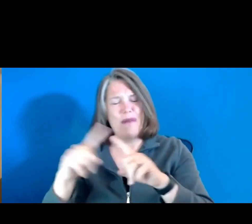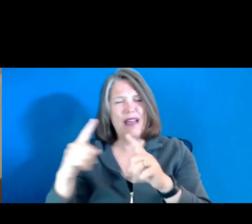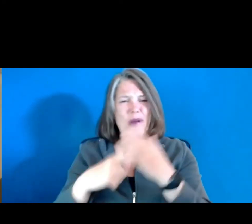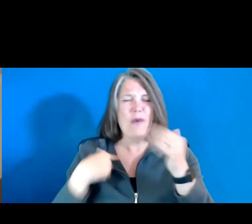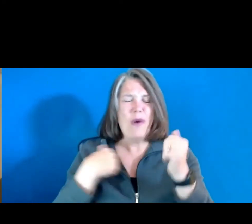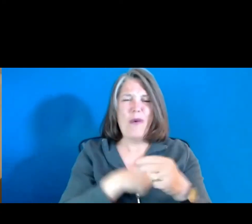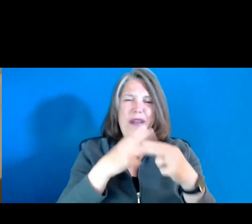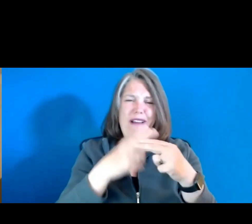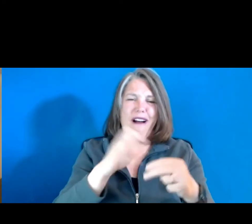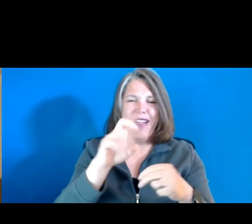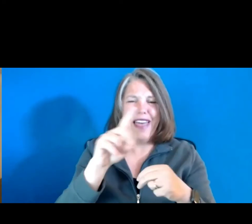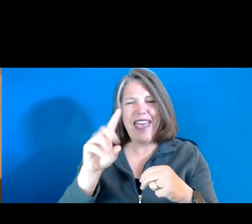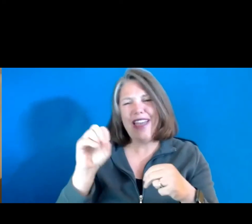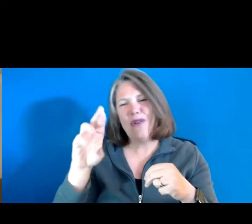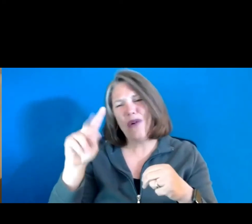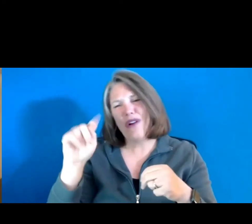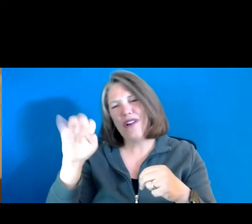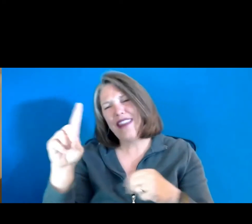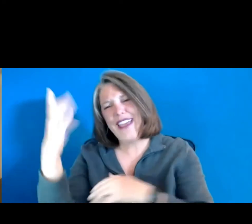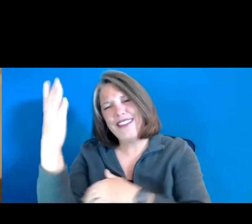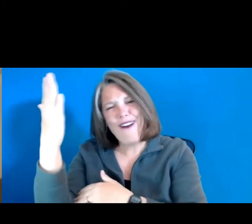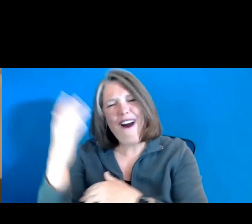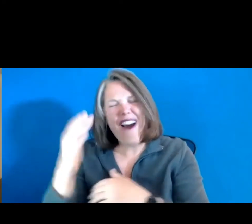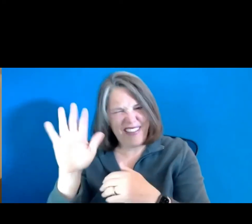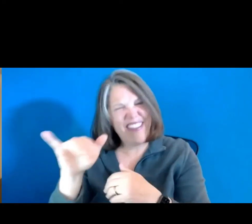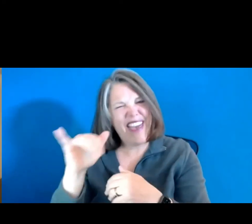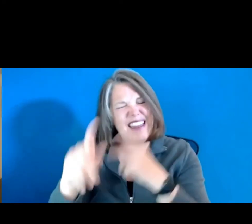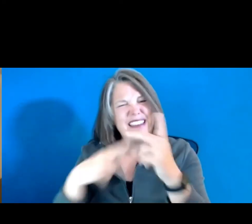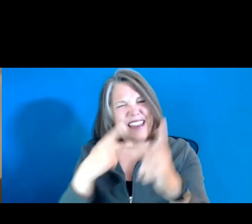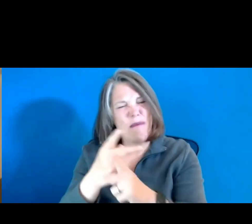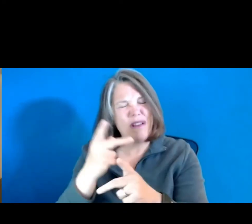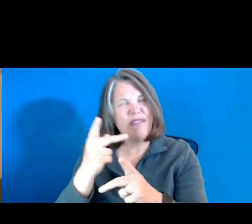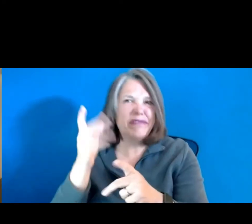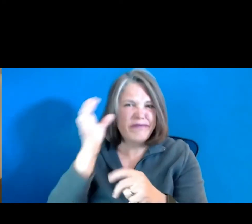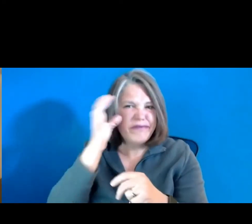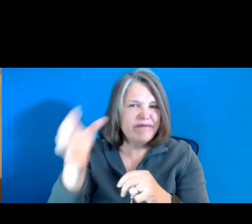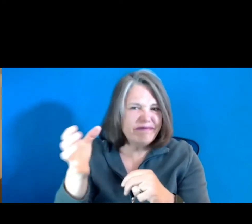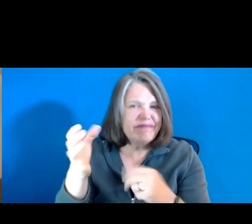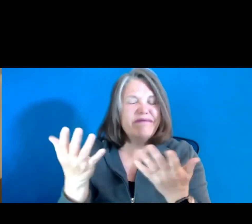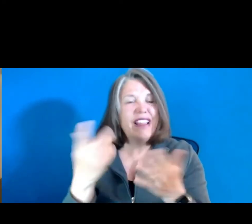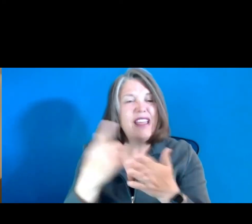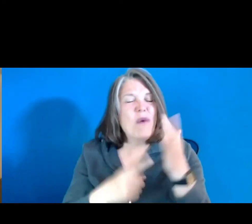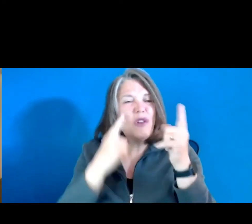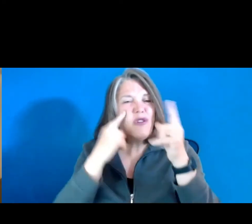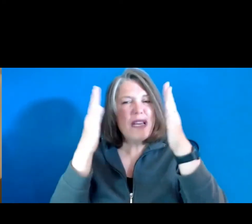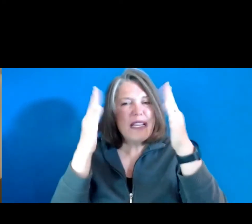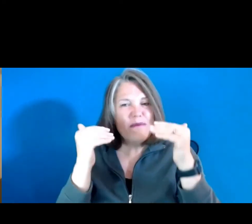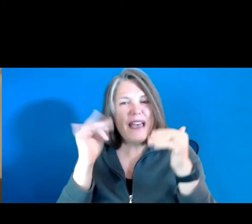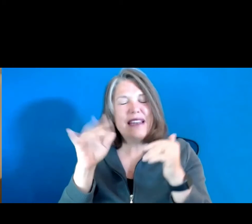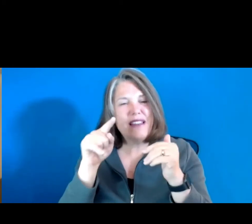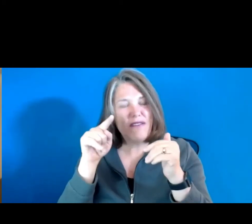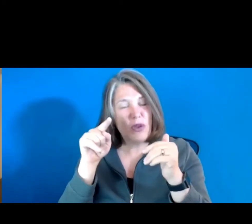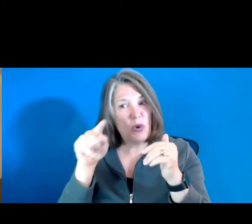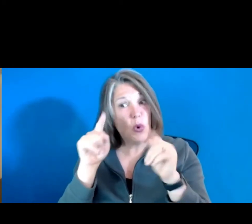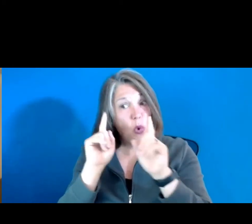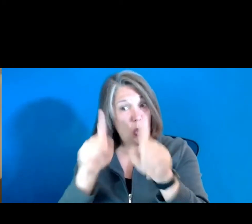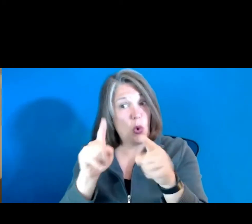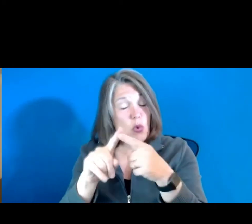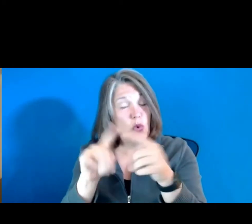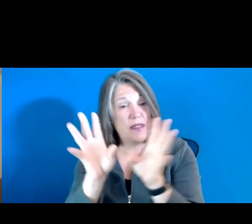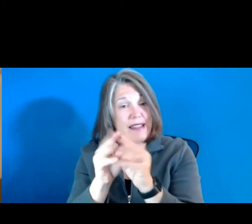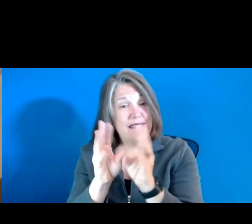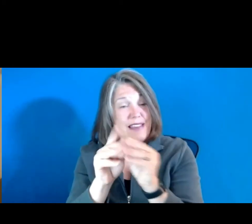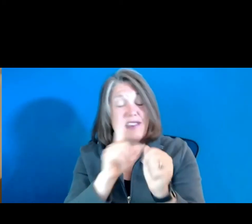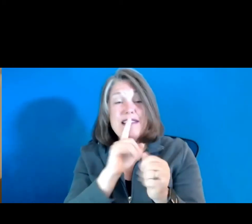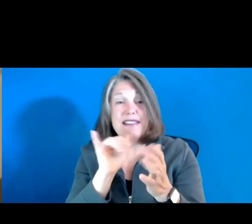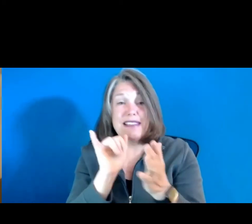or a Ted talk. What you really want to do in that context, and what you expect if you go to that session, is that